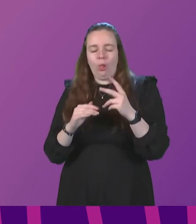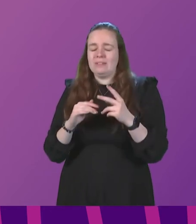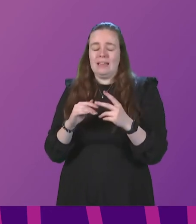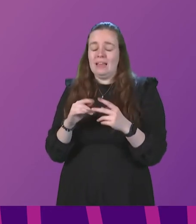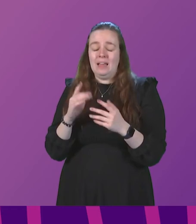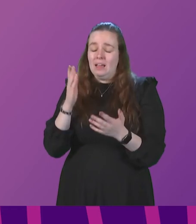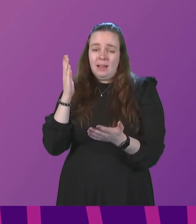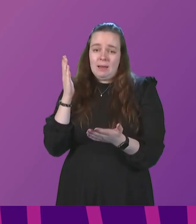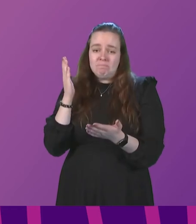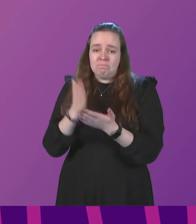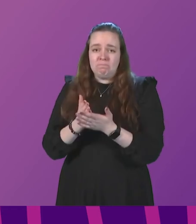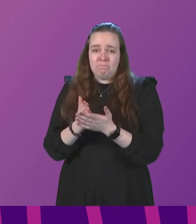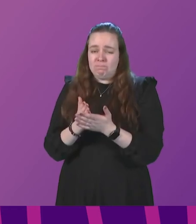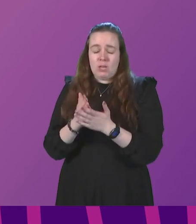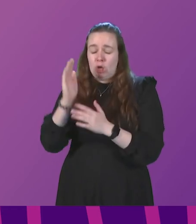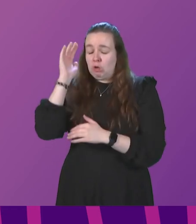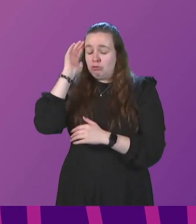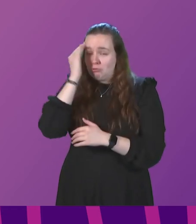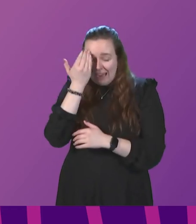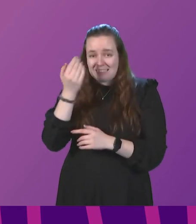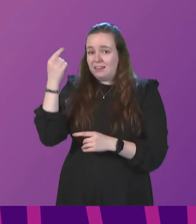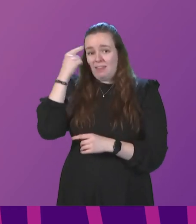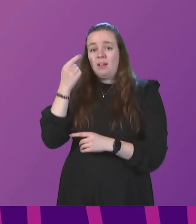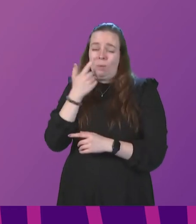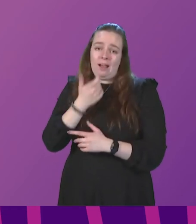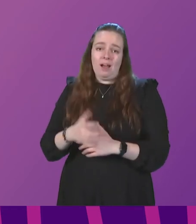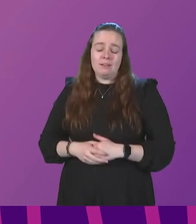absolutely crazy to think that we can.